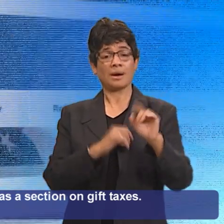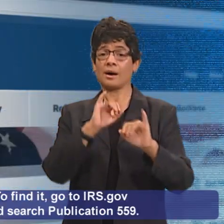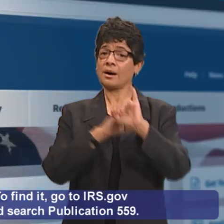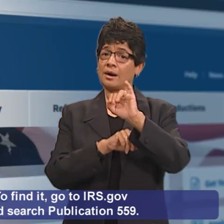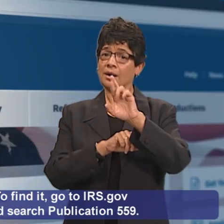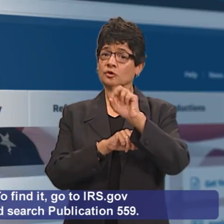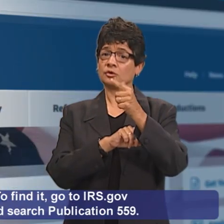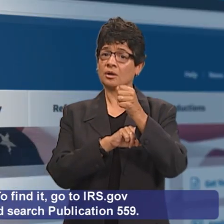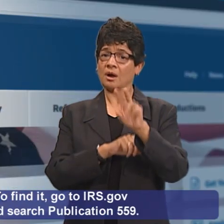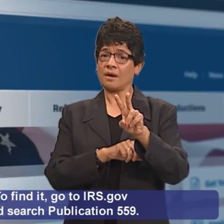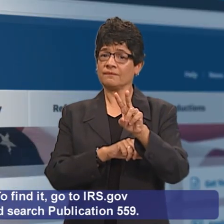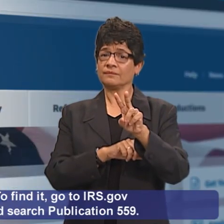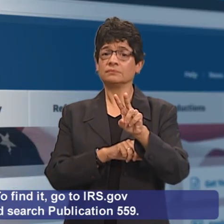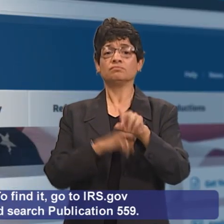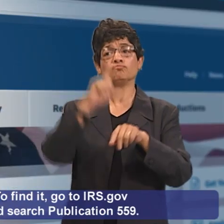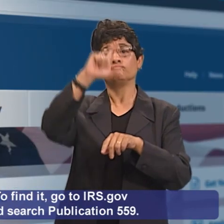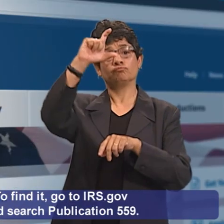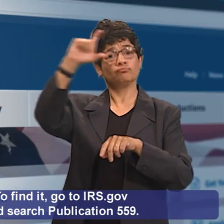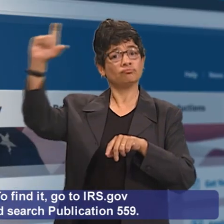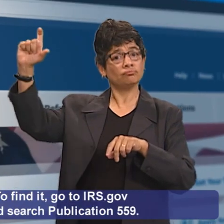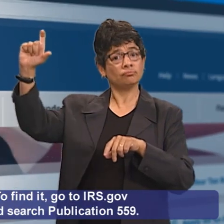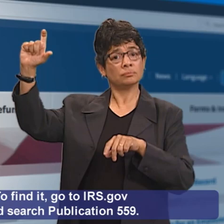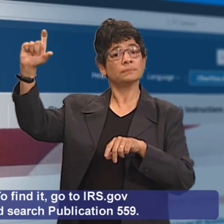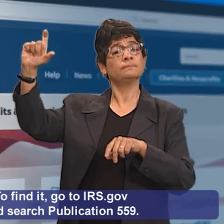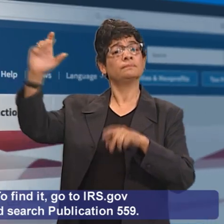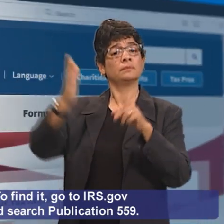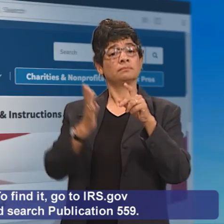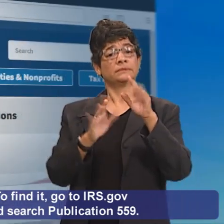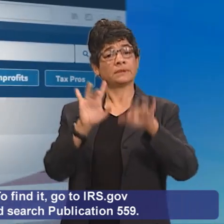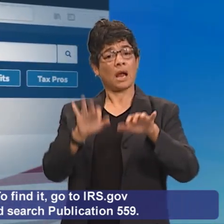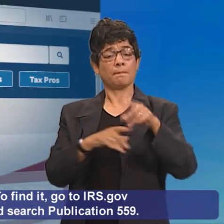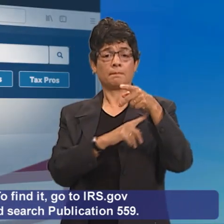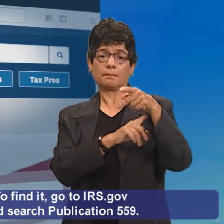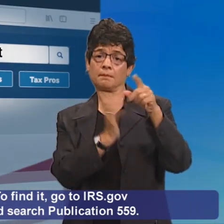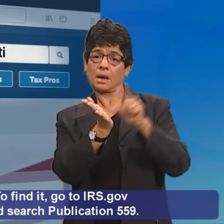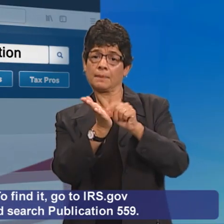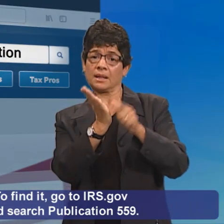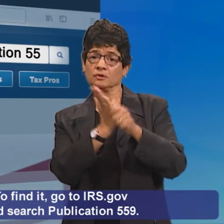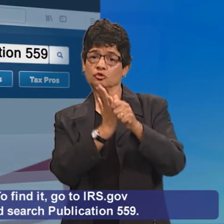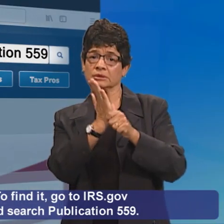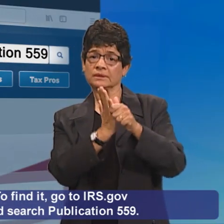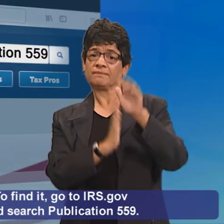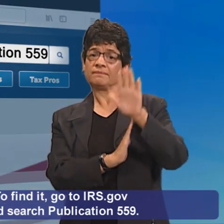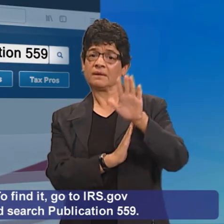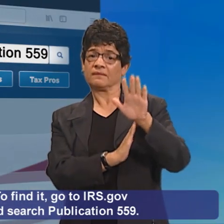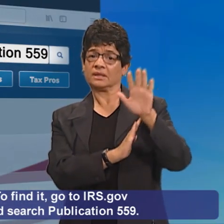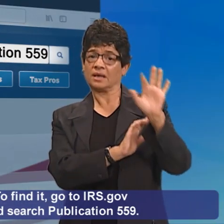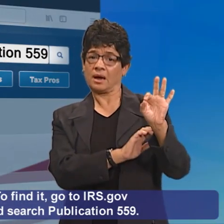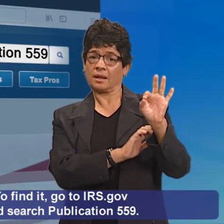To find it, go to irs.gov and search Publication 559.